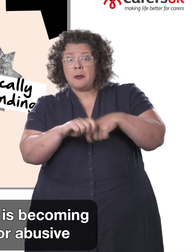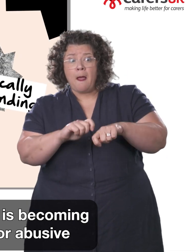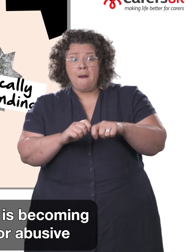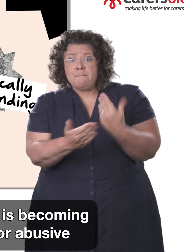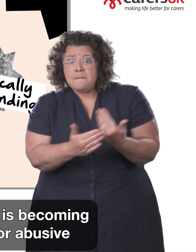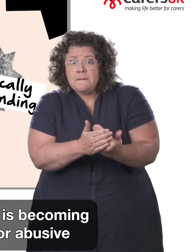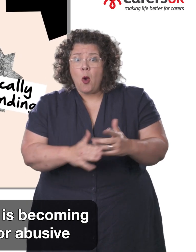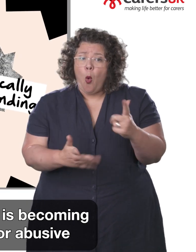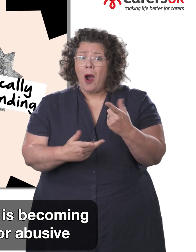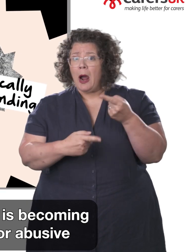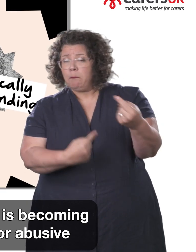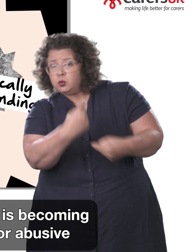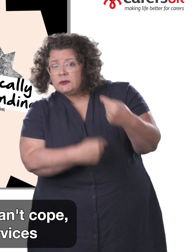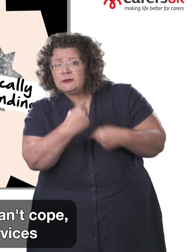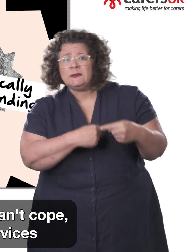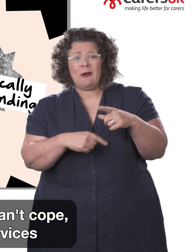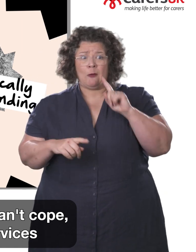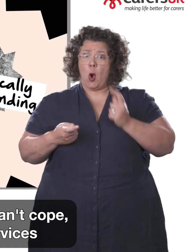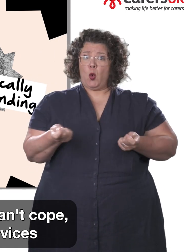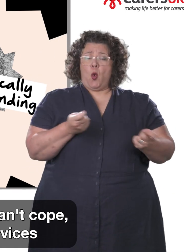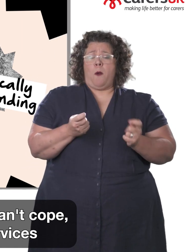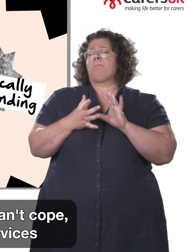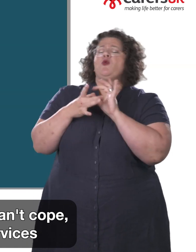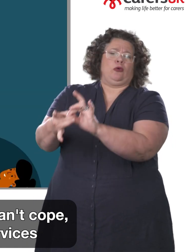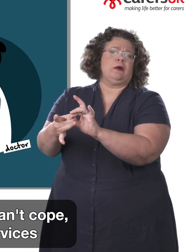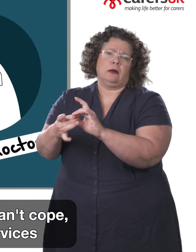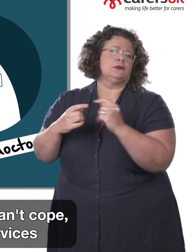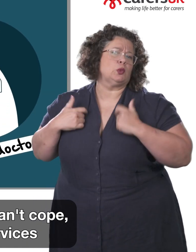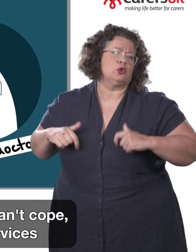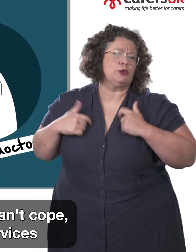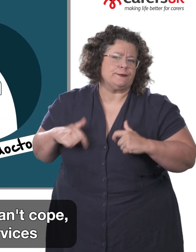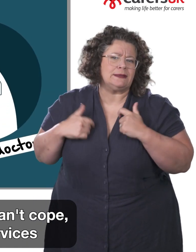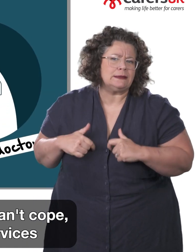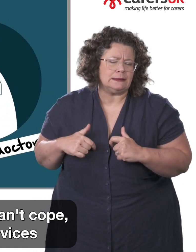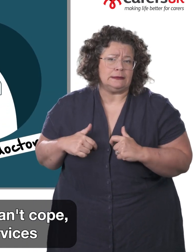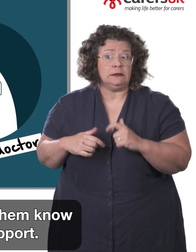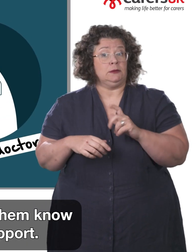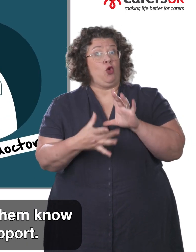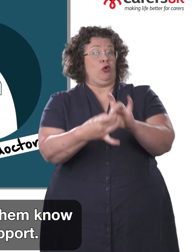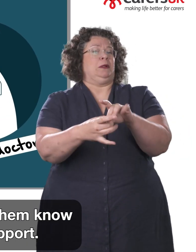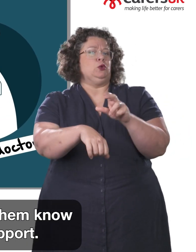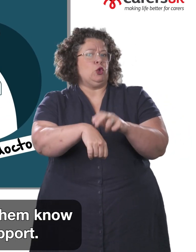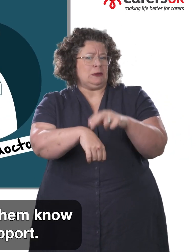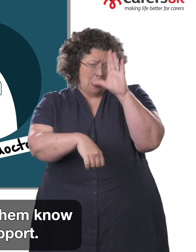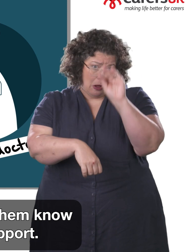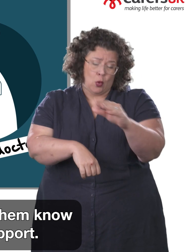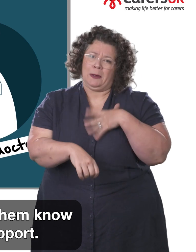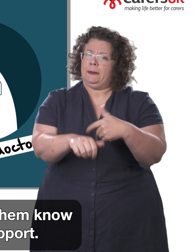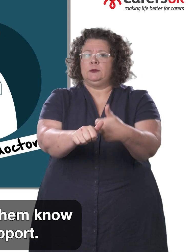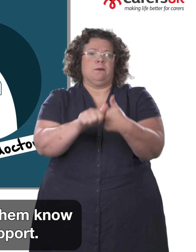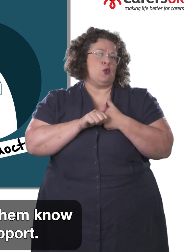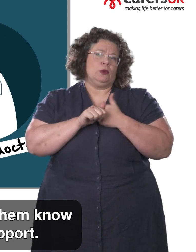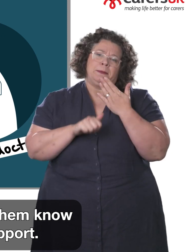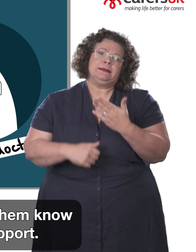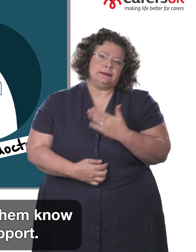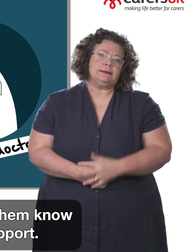physically demanding or abusive and you feel like you can't cope, contact social services and your doctor to let them know you need